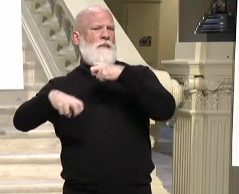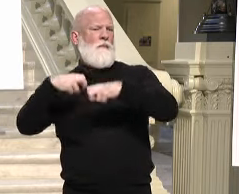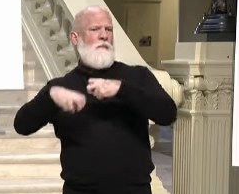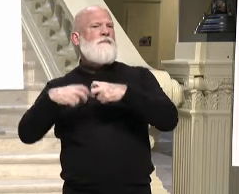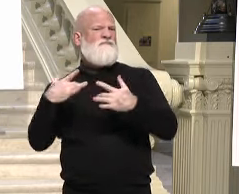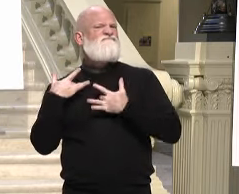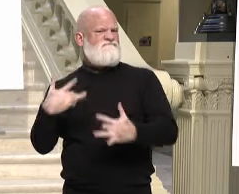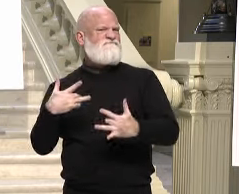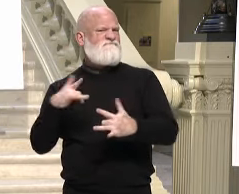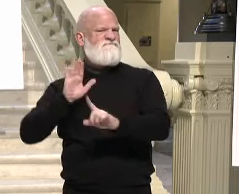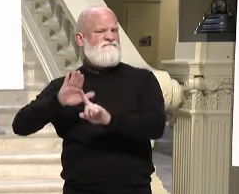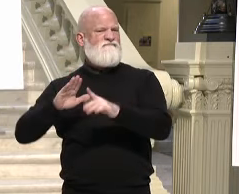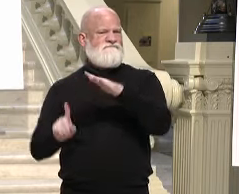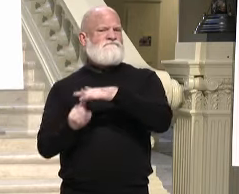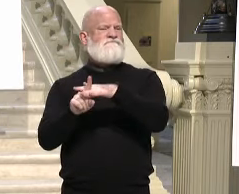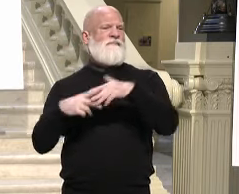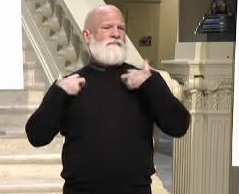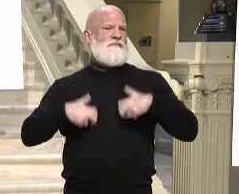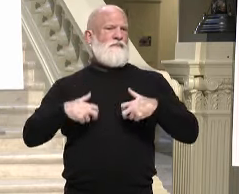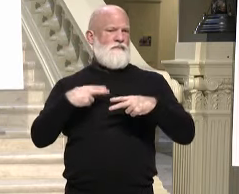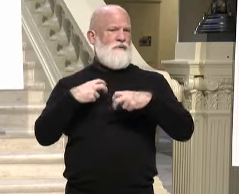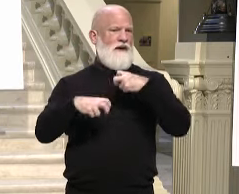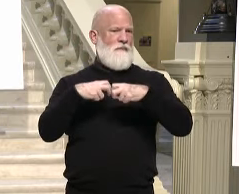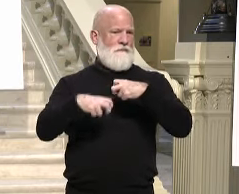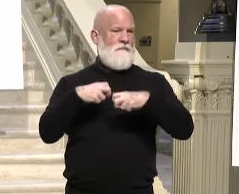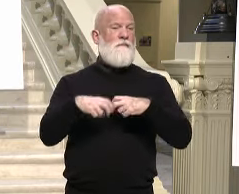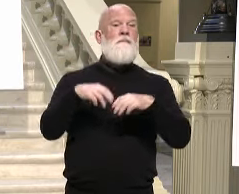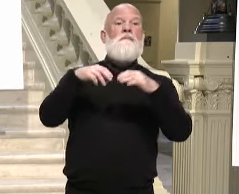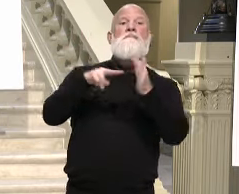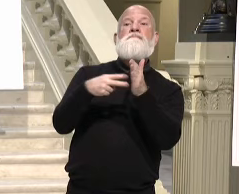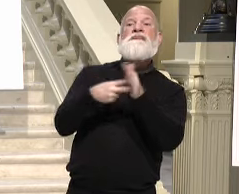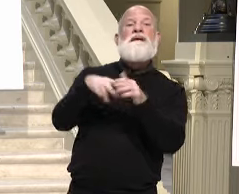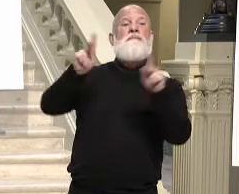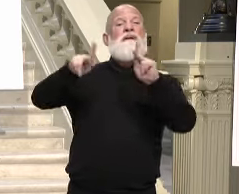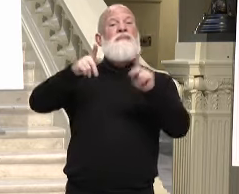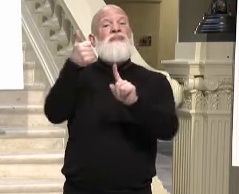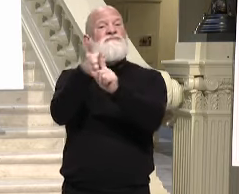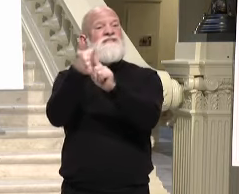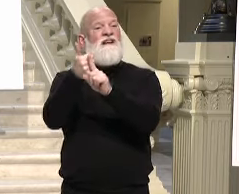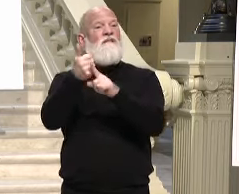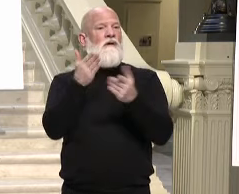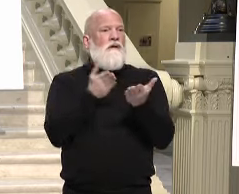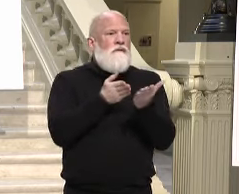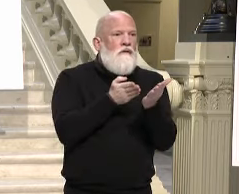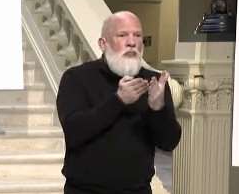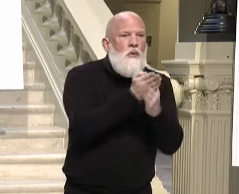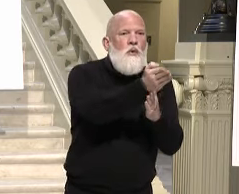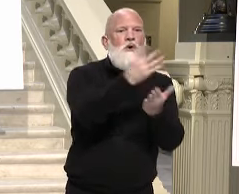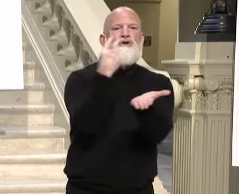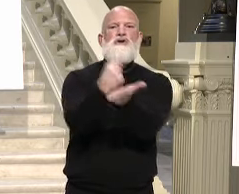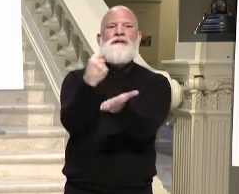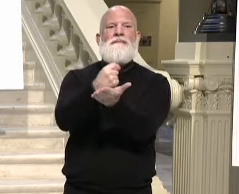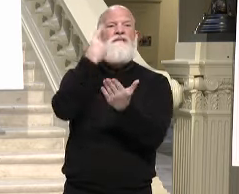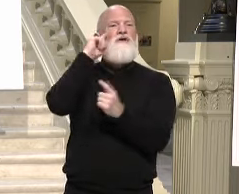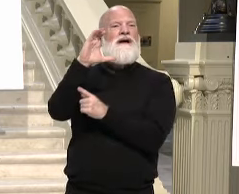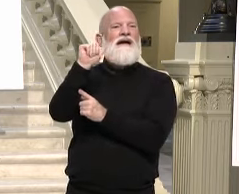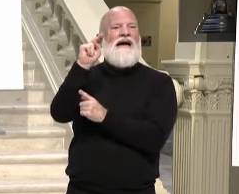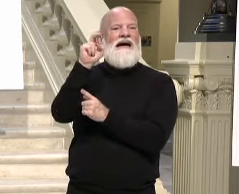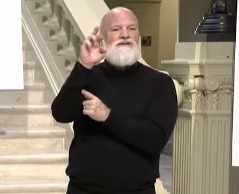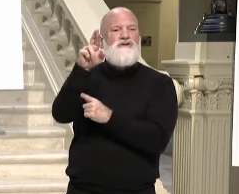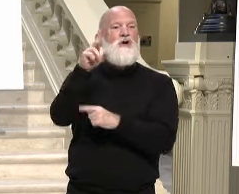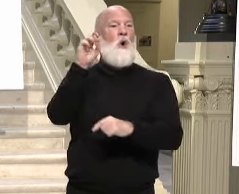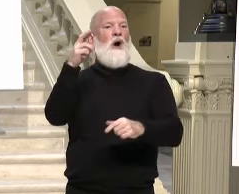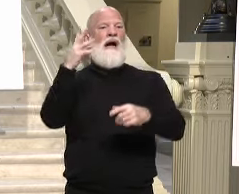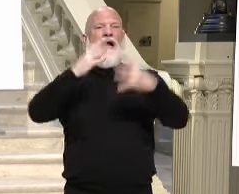malignancies on chemotherapy, severe to moderate asthma, or cystic fibrosis. And we will have